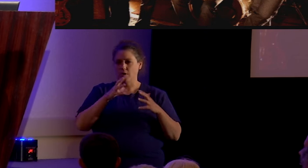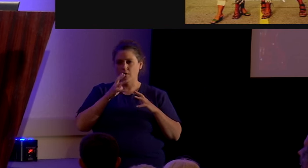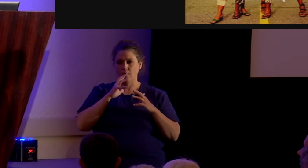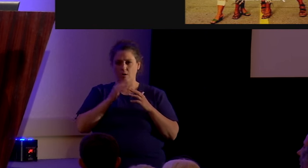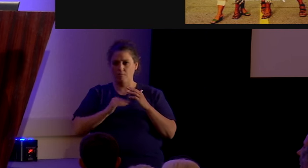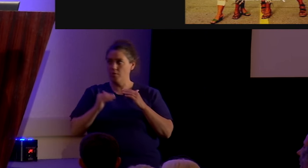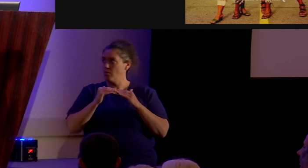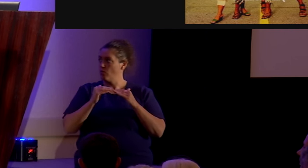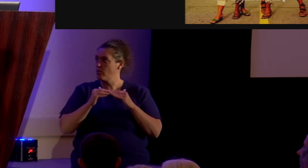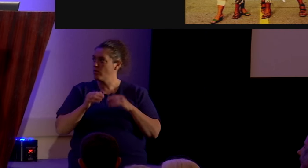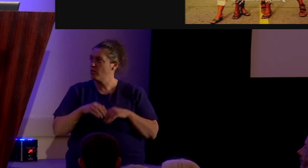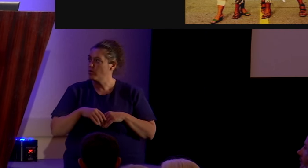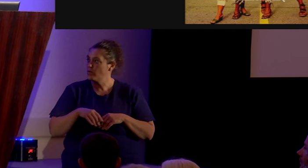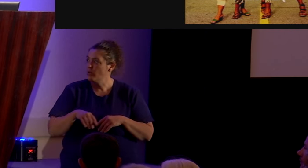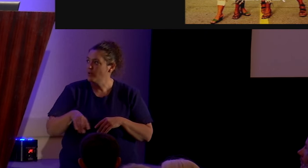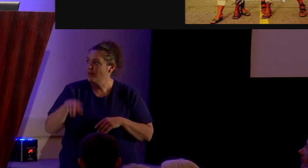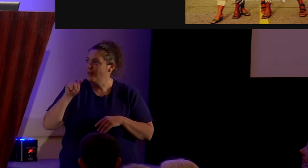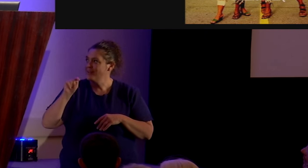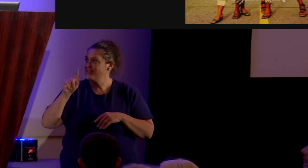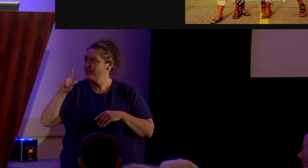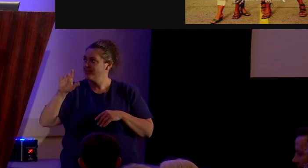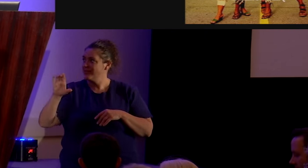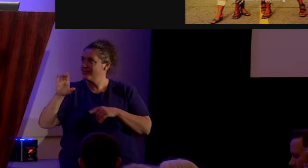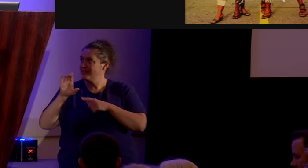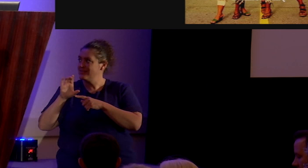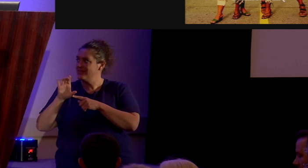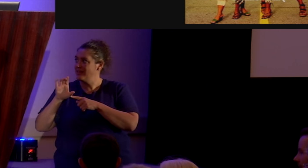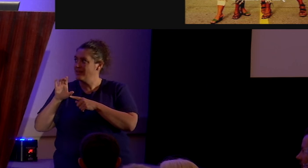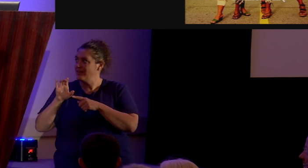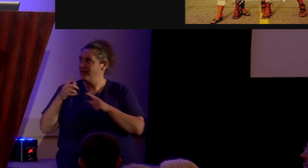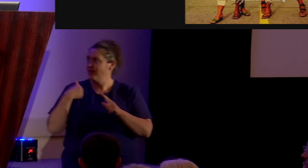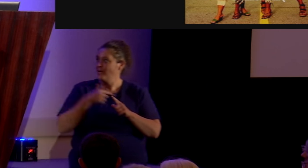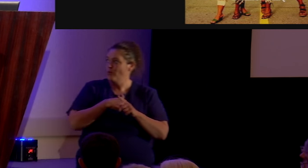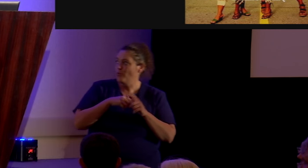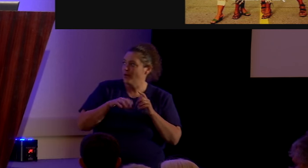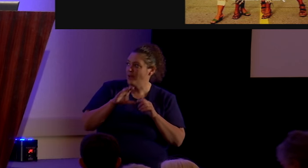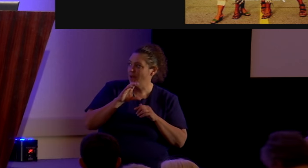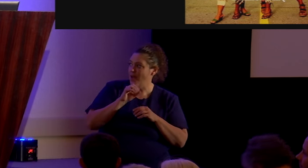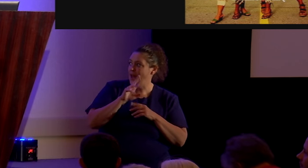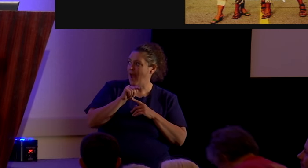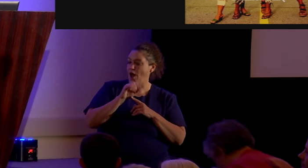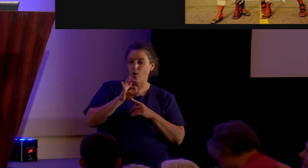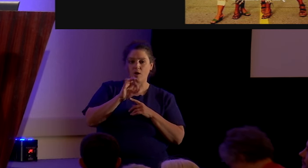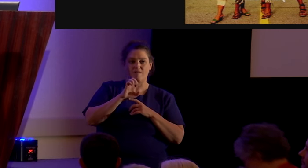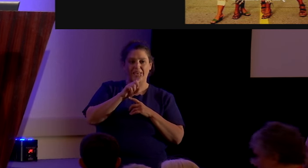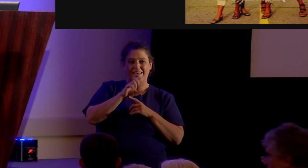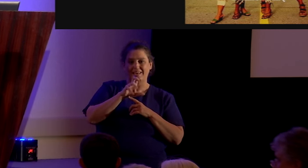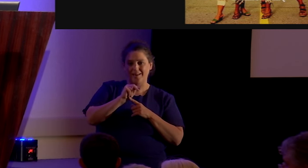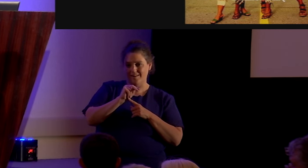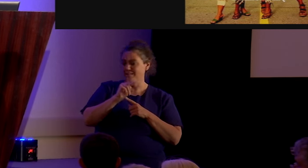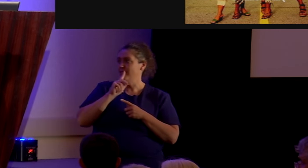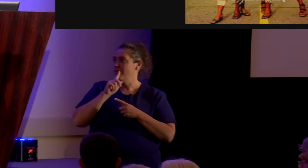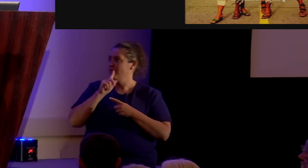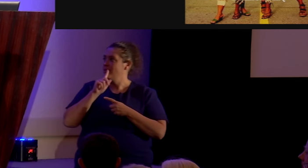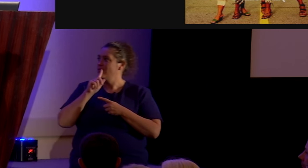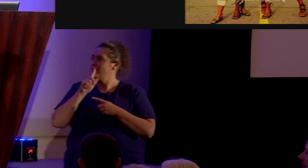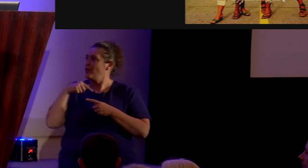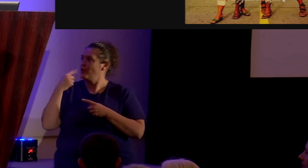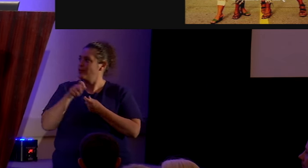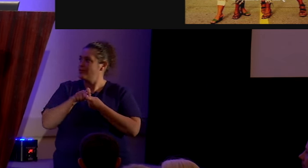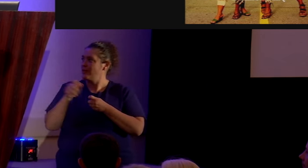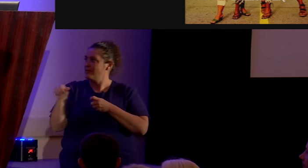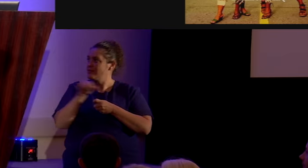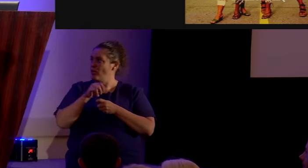equivalent. Groups like TLC, of the urban group, we had Out of Eden. It's a trio packaged exactly the same way. Here's one of the most